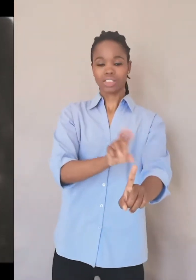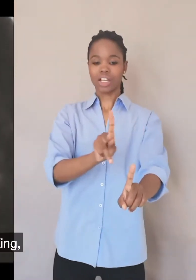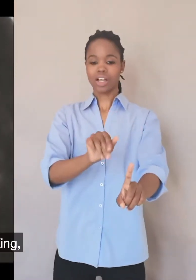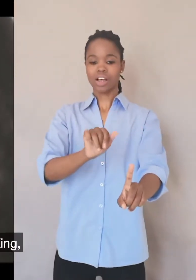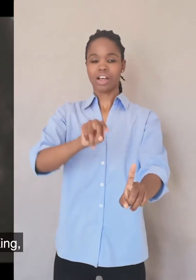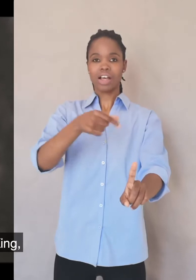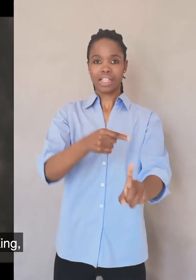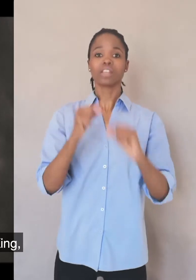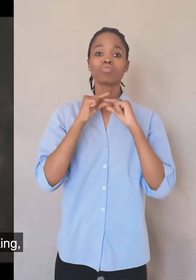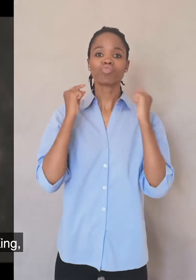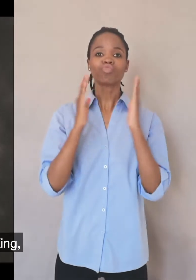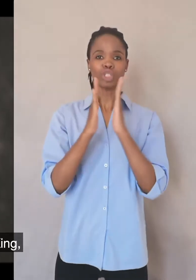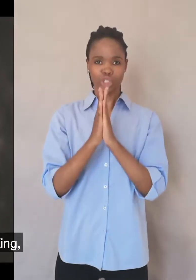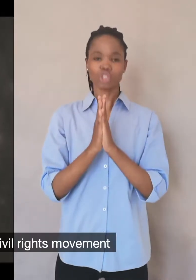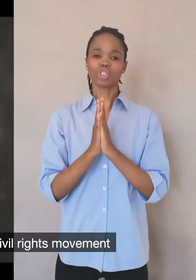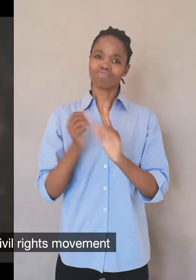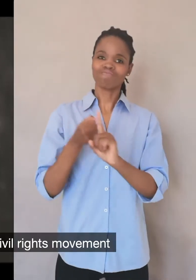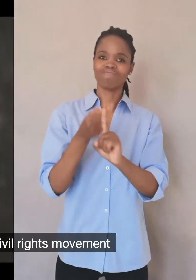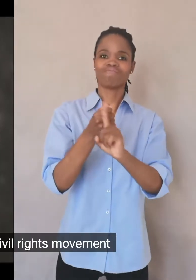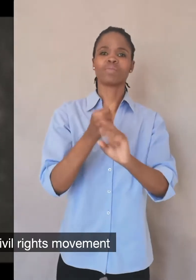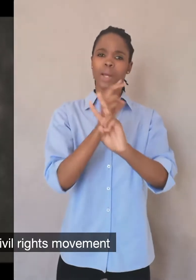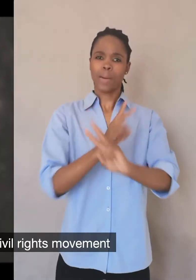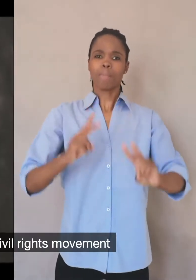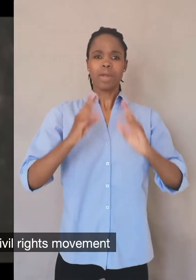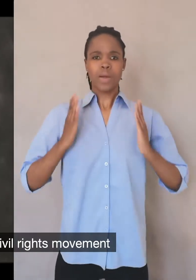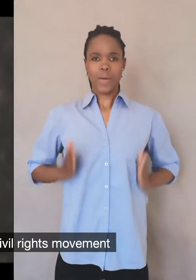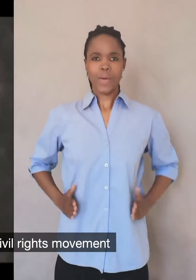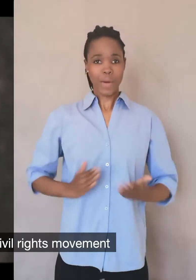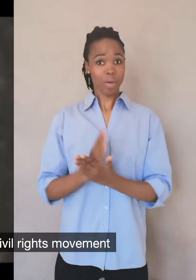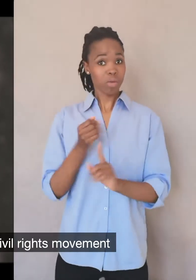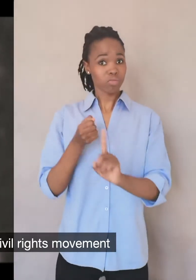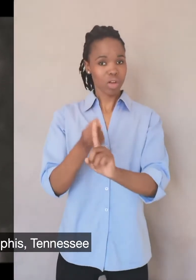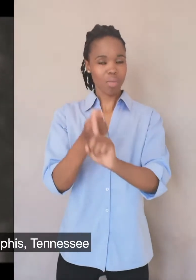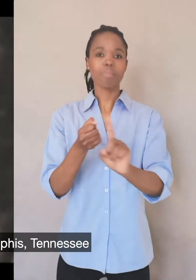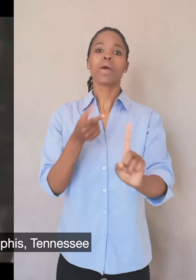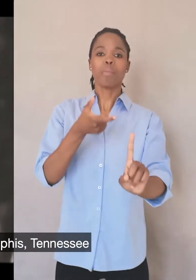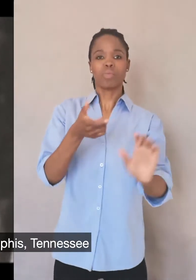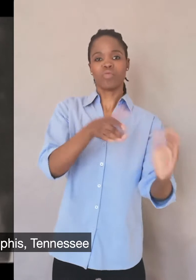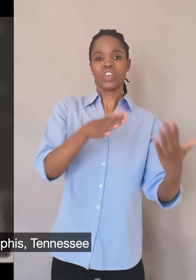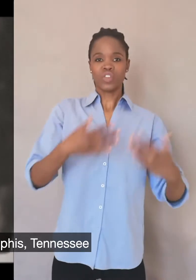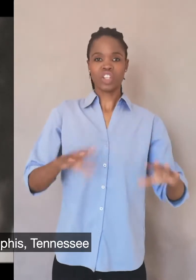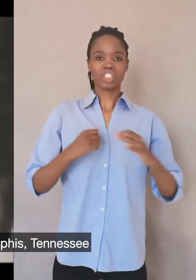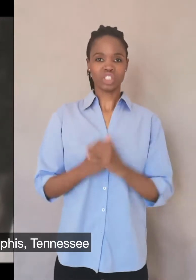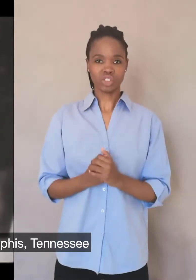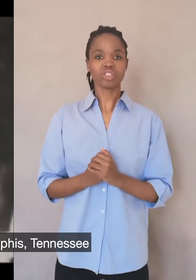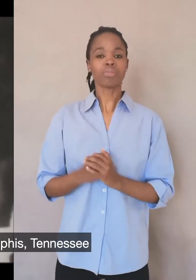Dr. Martin Luther King, the apostle of non-violence in the civil rights movement, has been shot to death in Memphis, Tennessee.